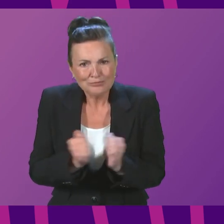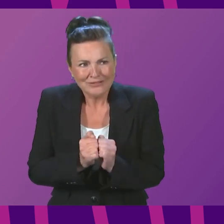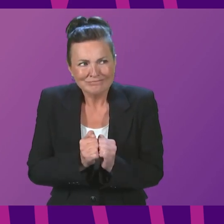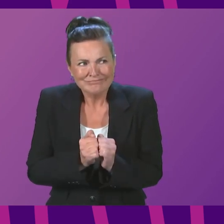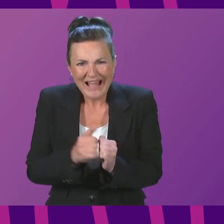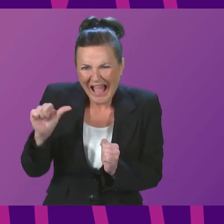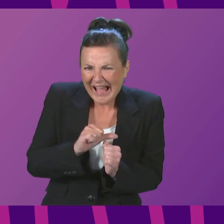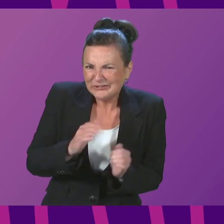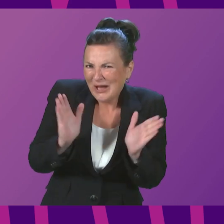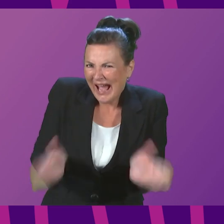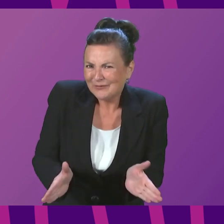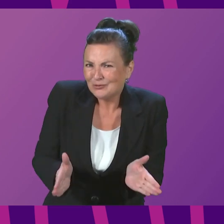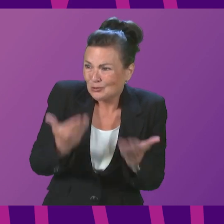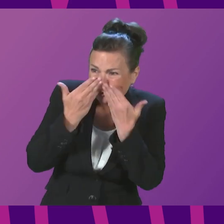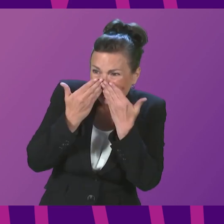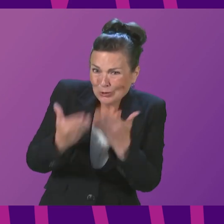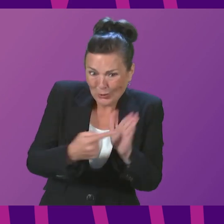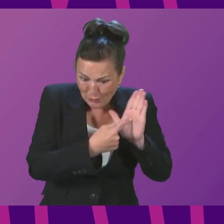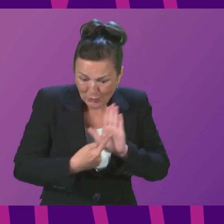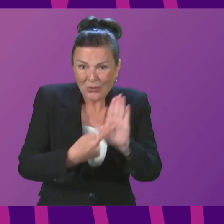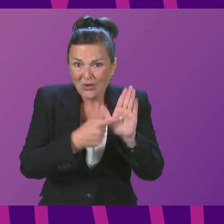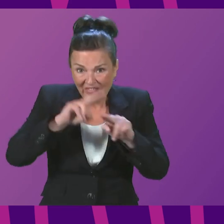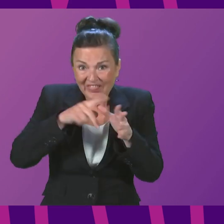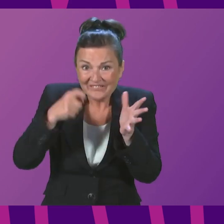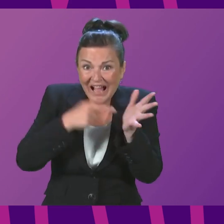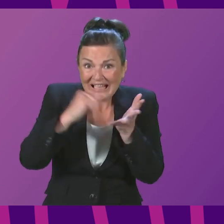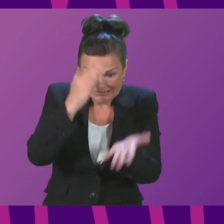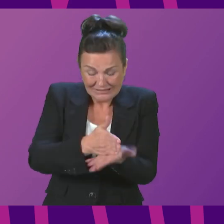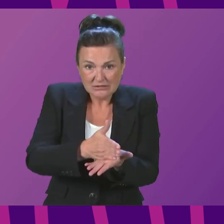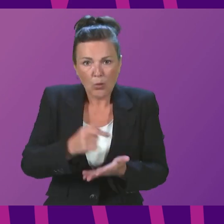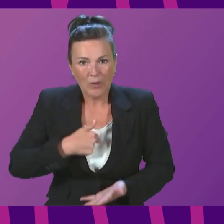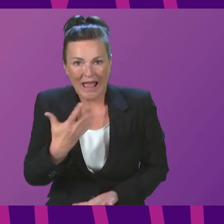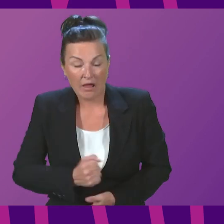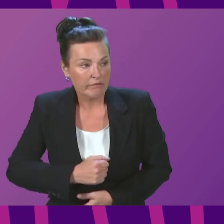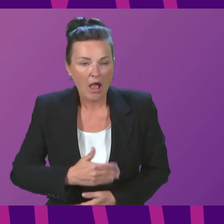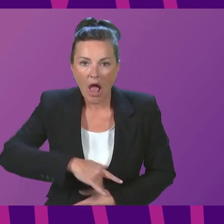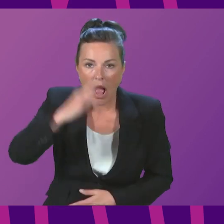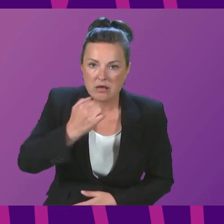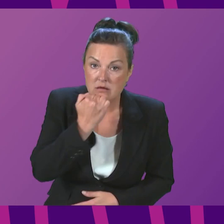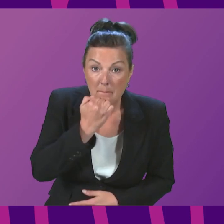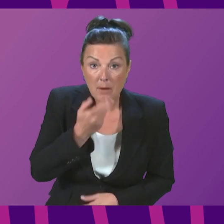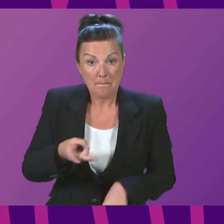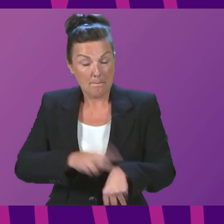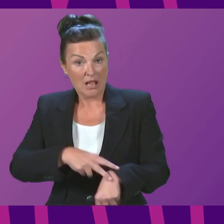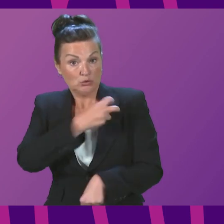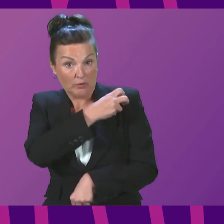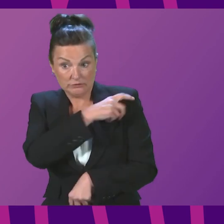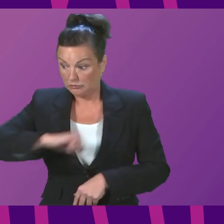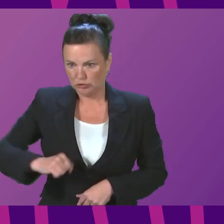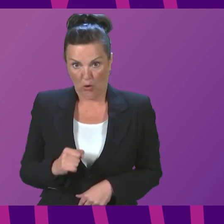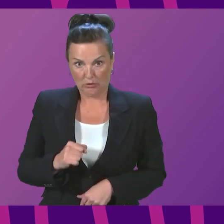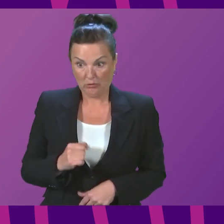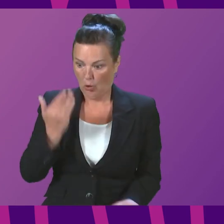indeed, necessary for me to point out the facts. The fact that we have a higher number of police officers in Scotland than when this government